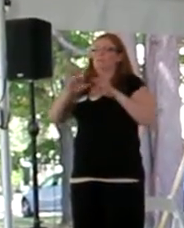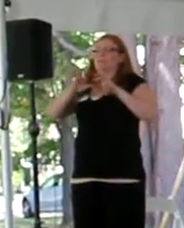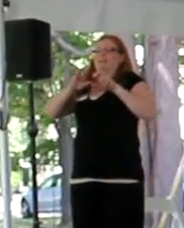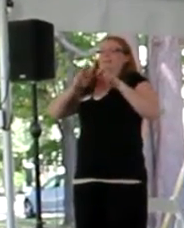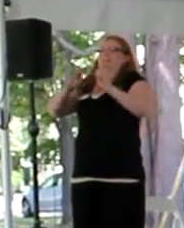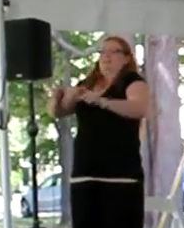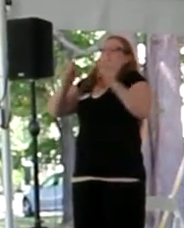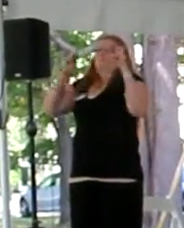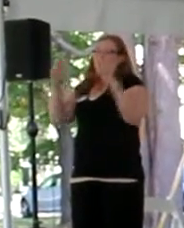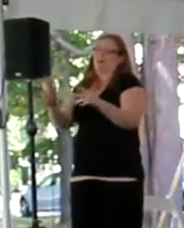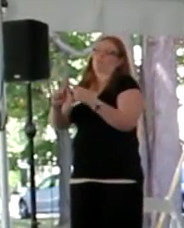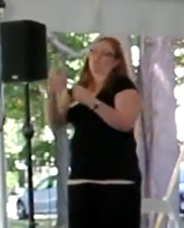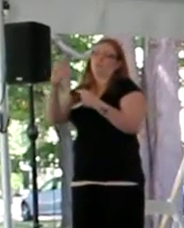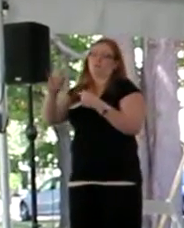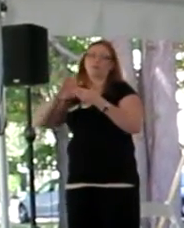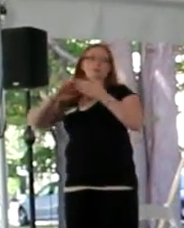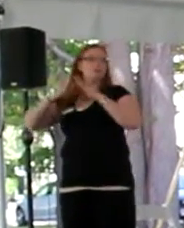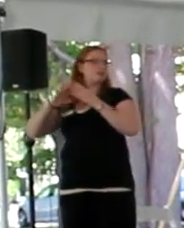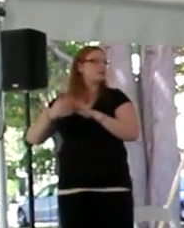community.